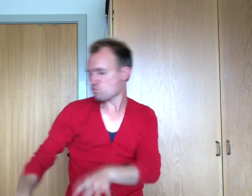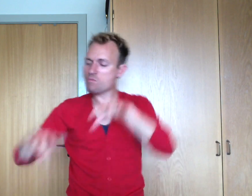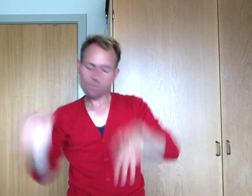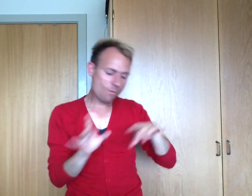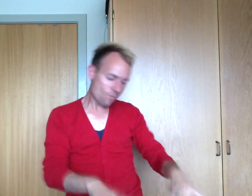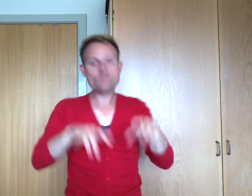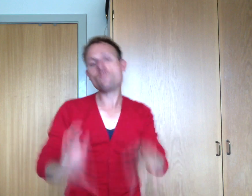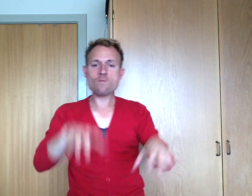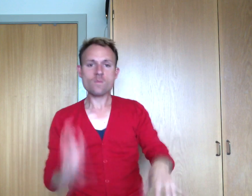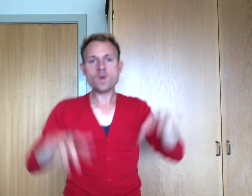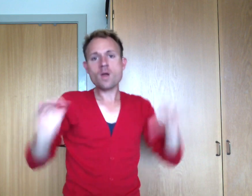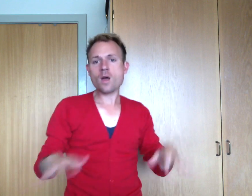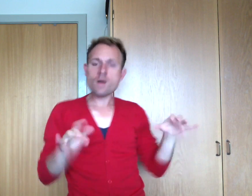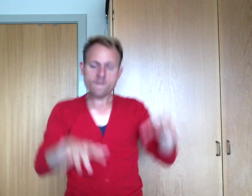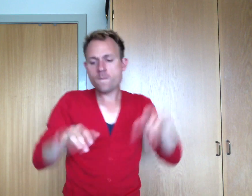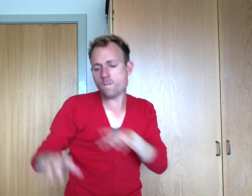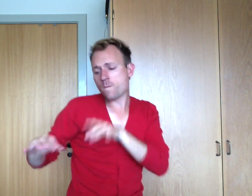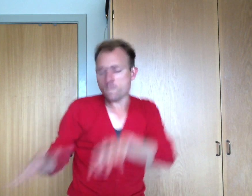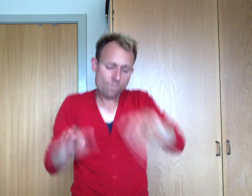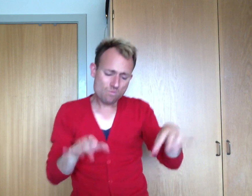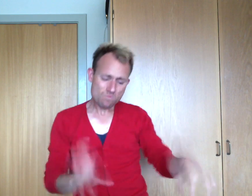All coming back to